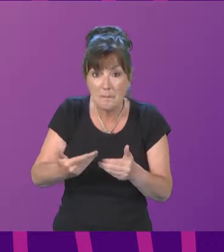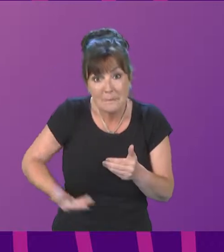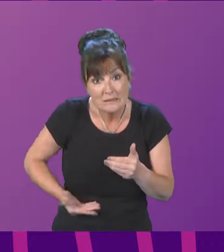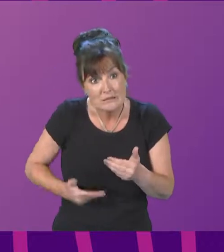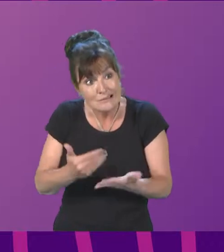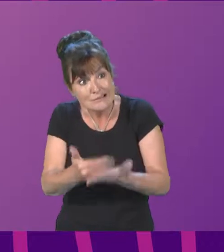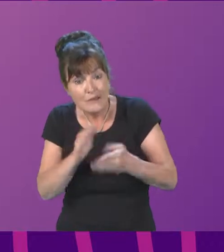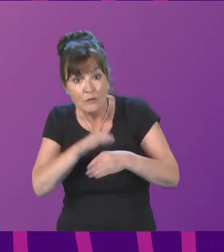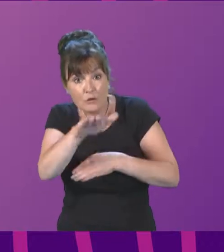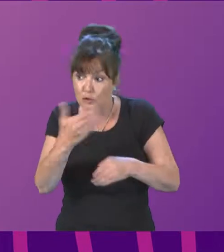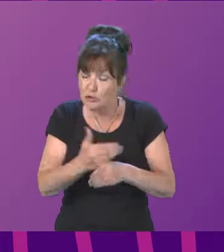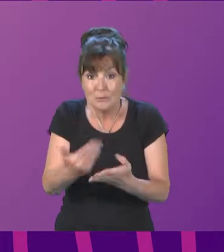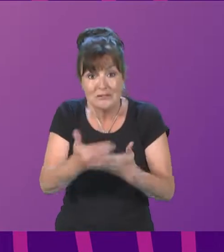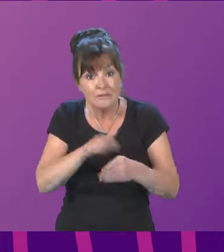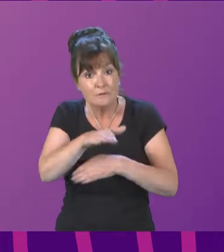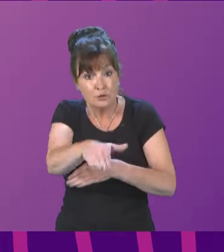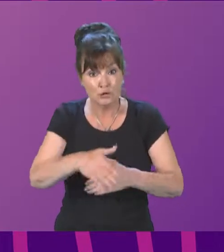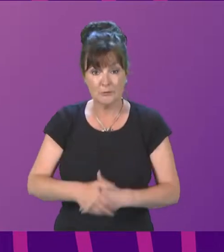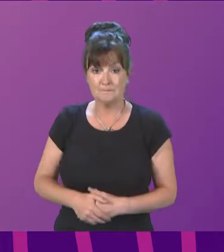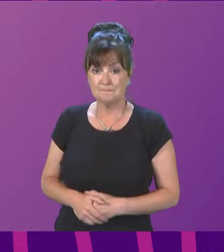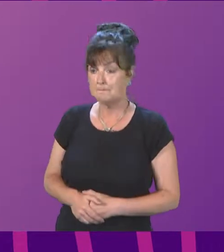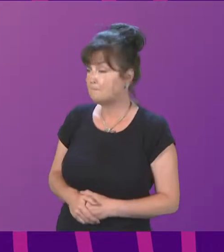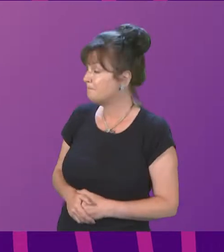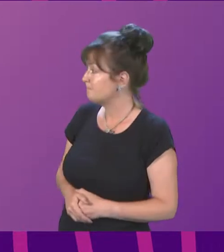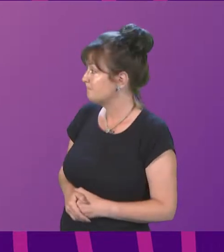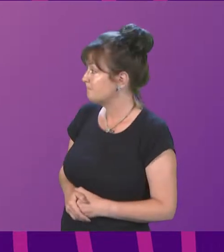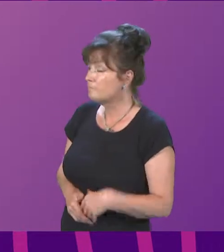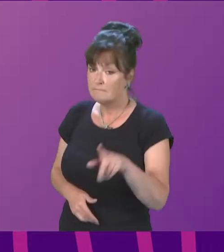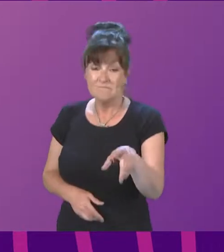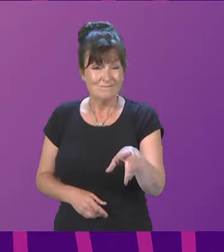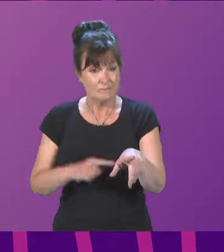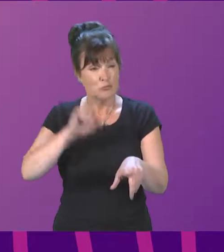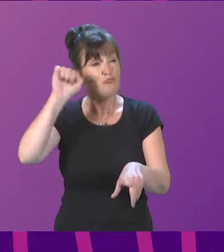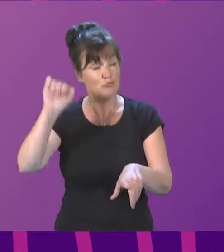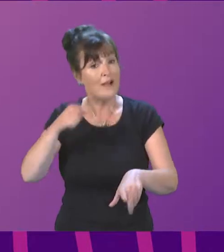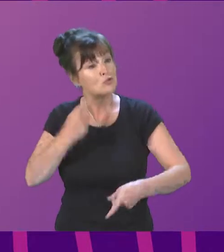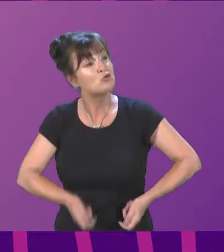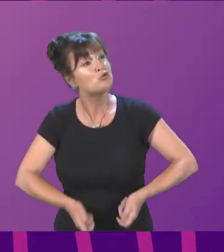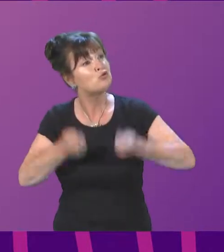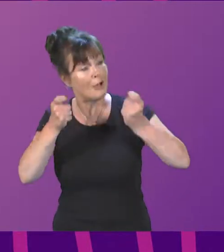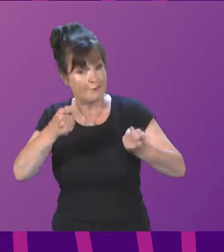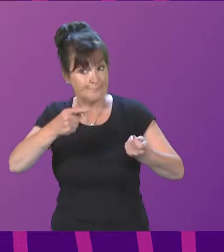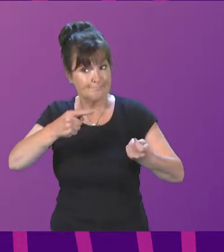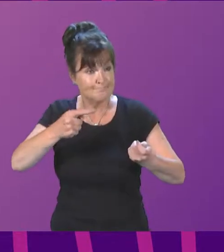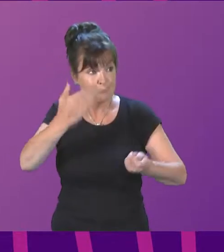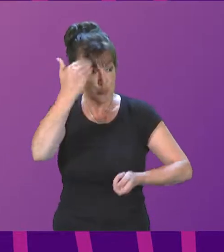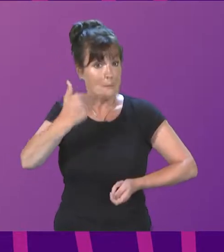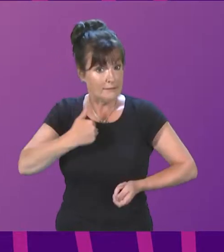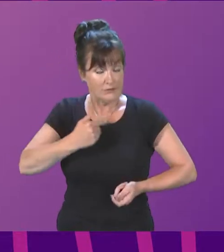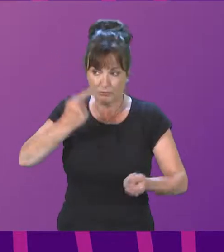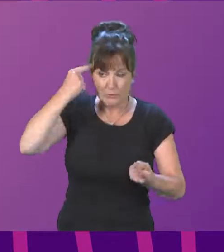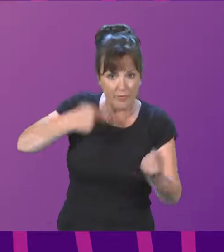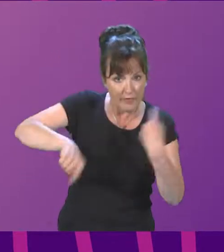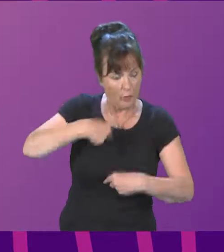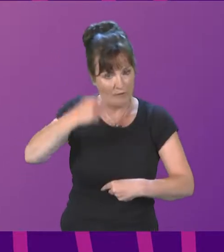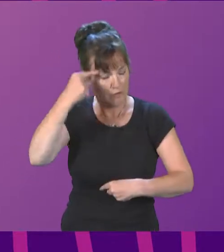Minister. Stuart McMillan is of course right to highlight the need for us all to work to give the yard and future generations of employees